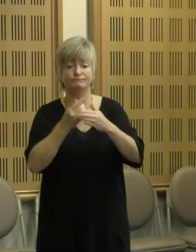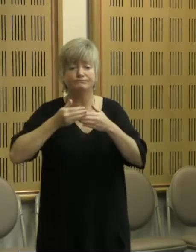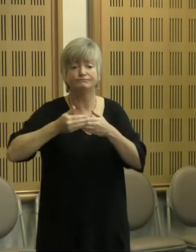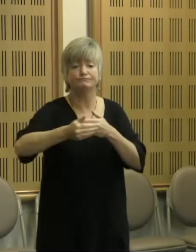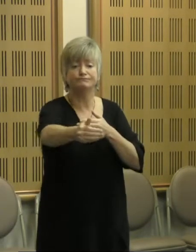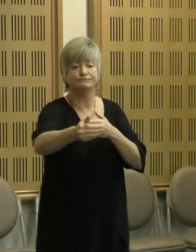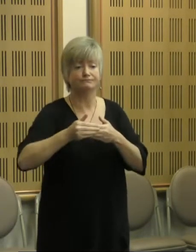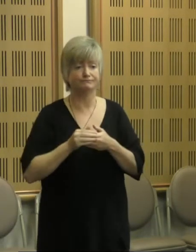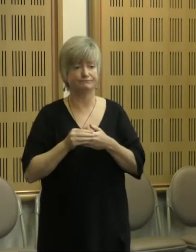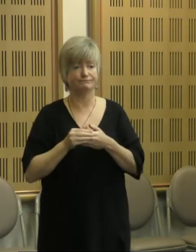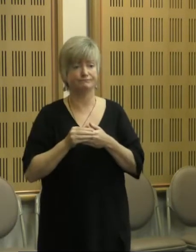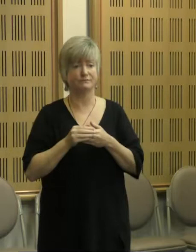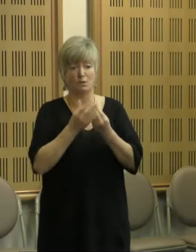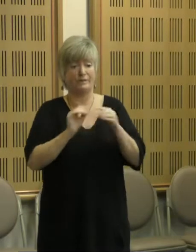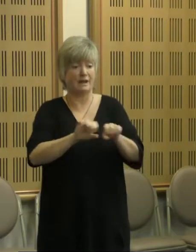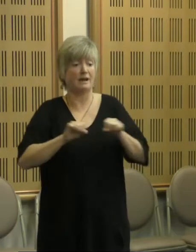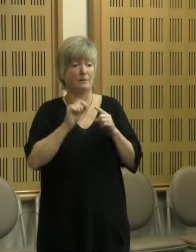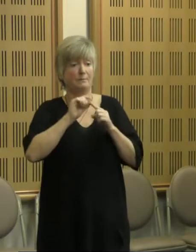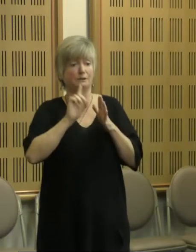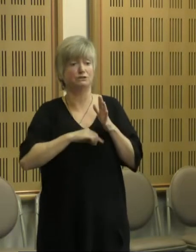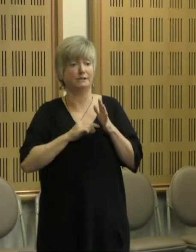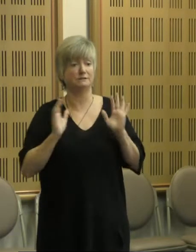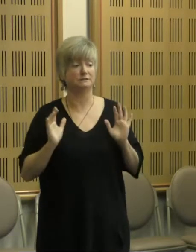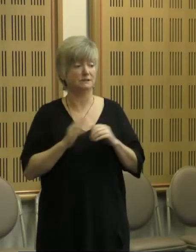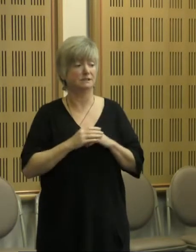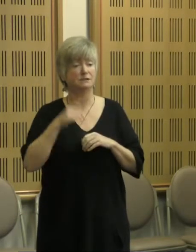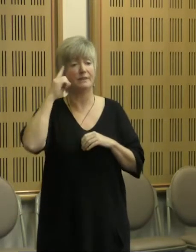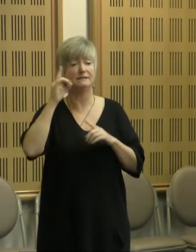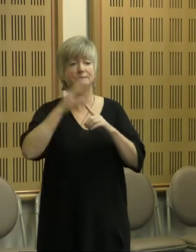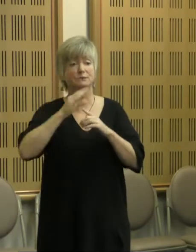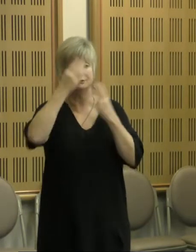So, without the project. So, I think it's really important to note that.